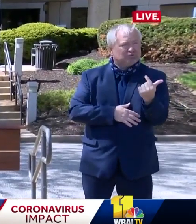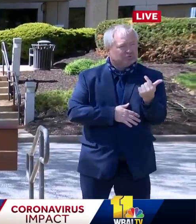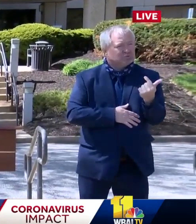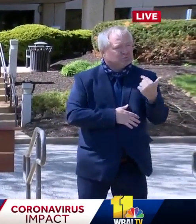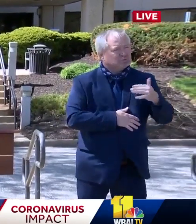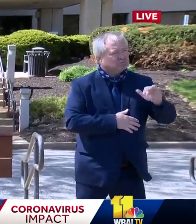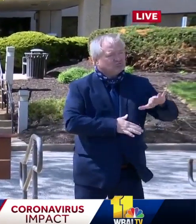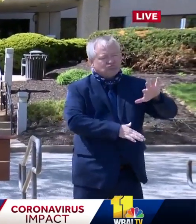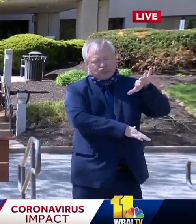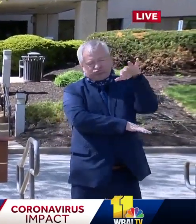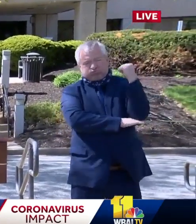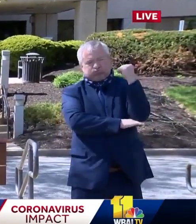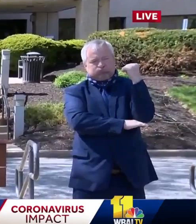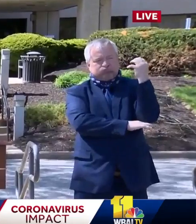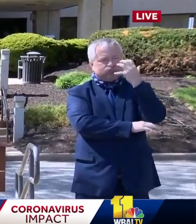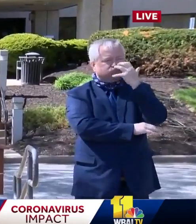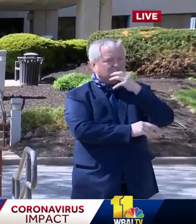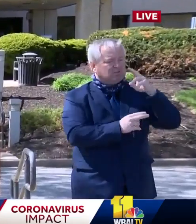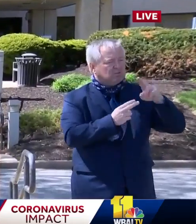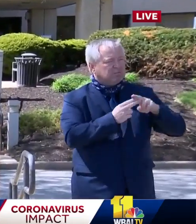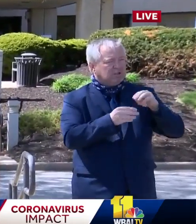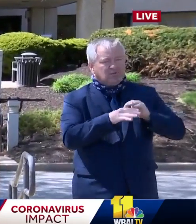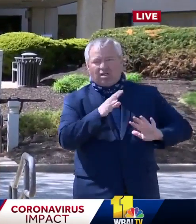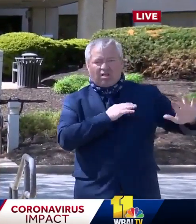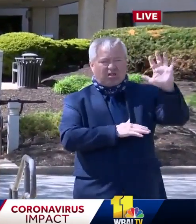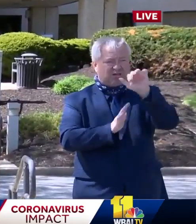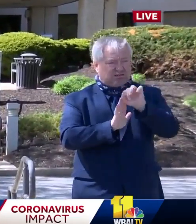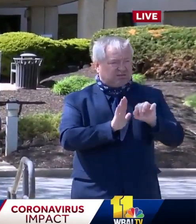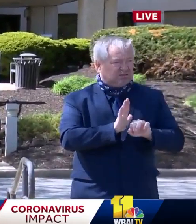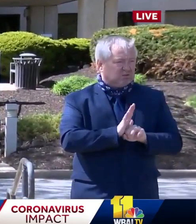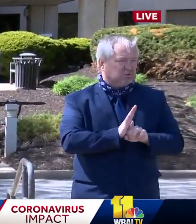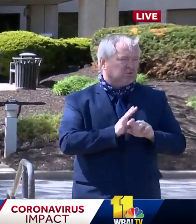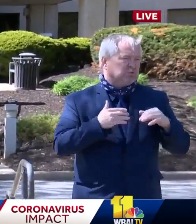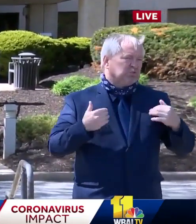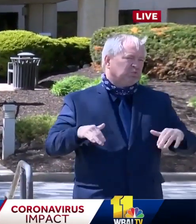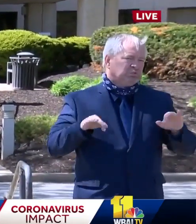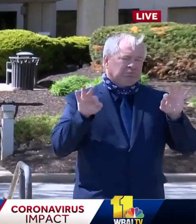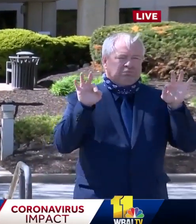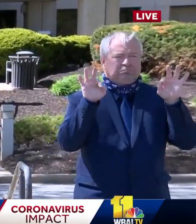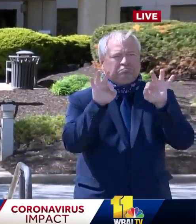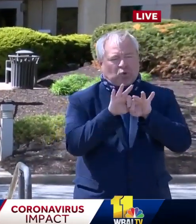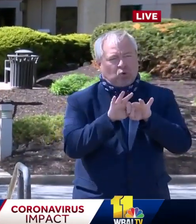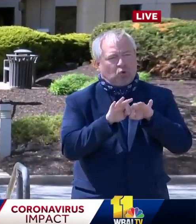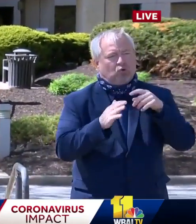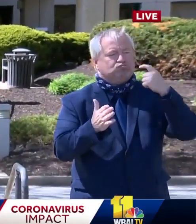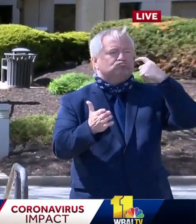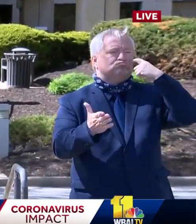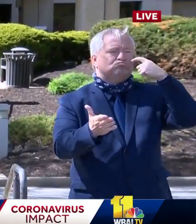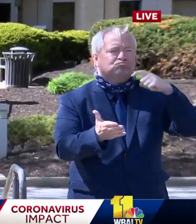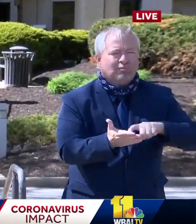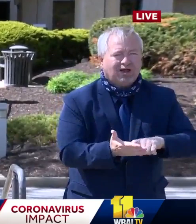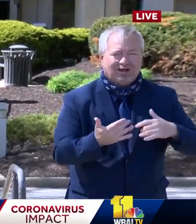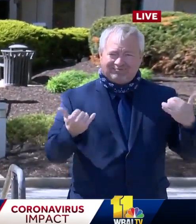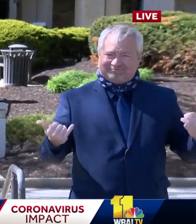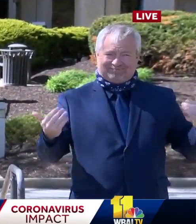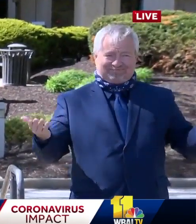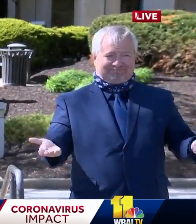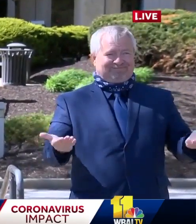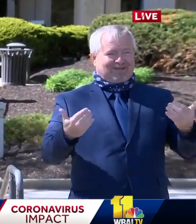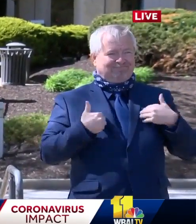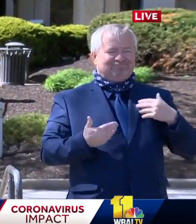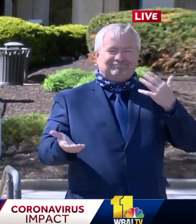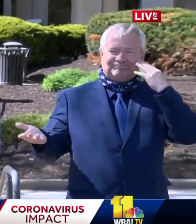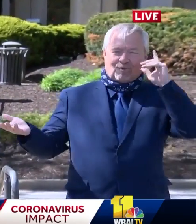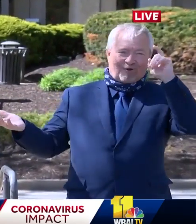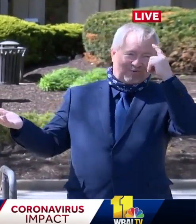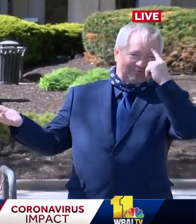count in the state. And I think it is so important, uh, to note now, I believe that the governor has led in this way. Um, and